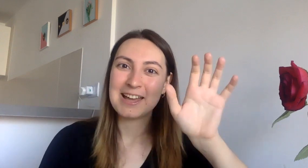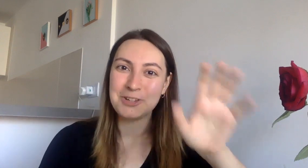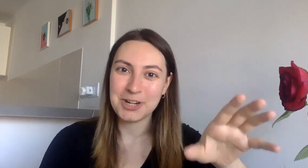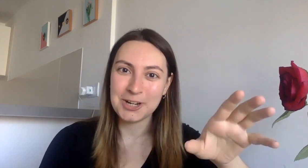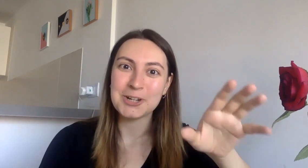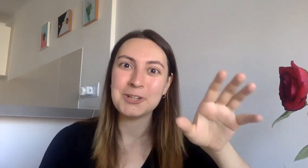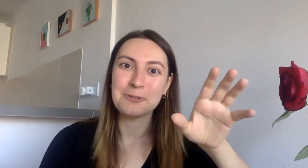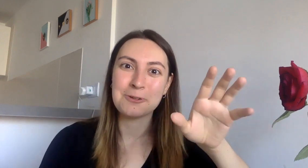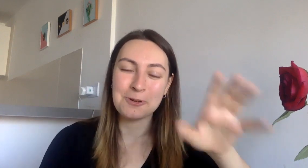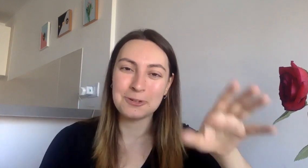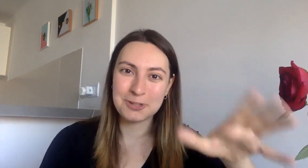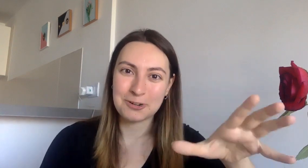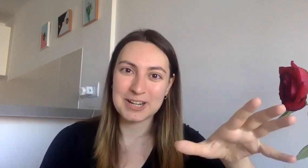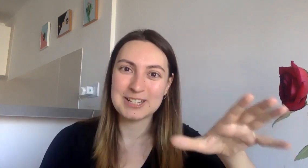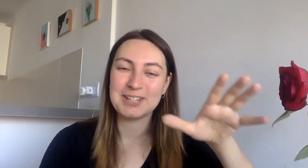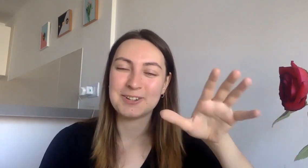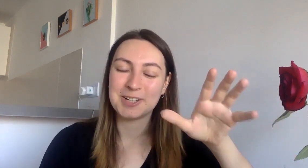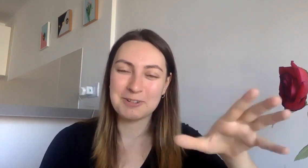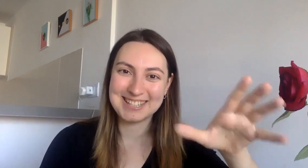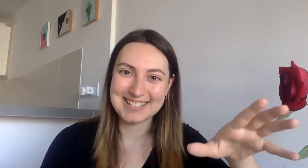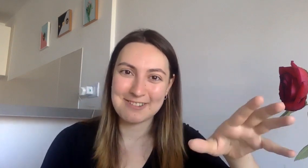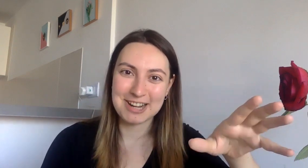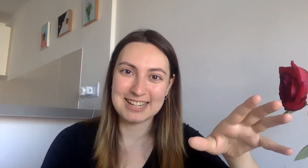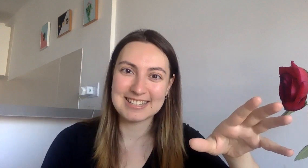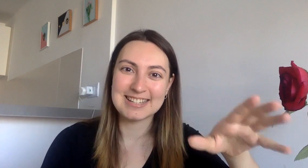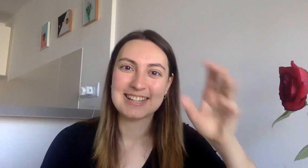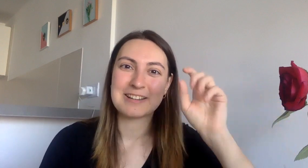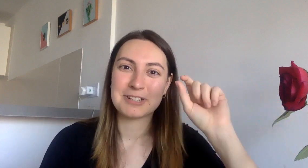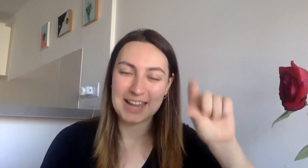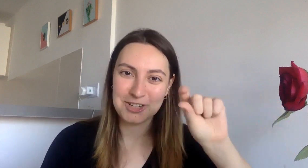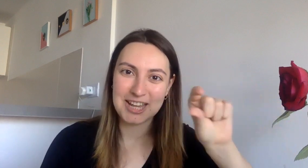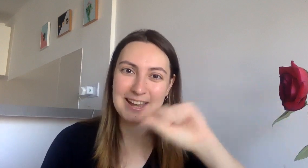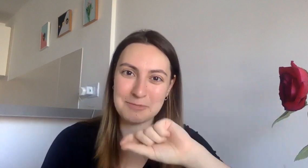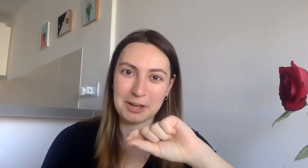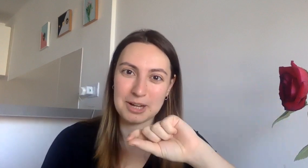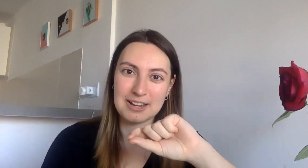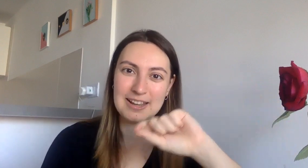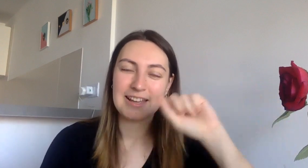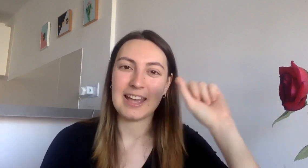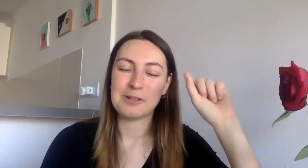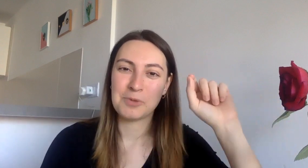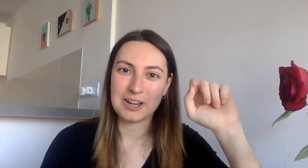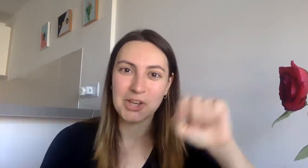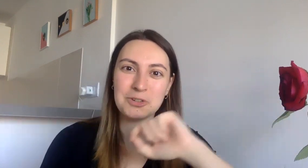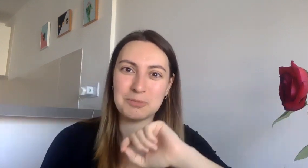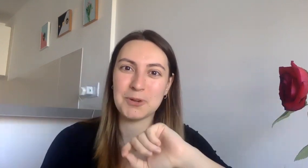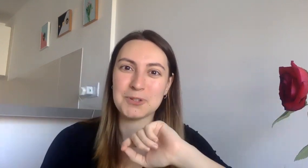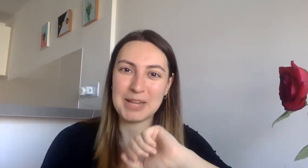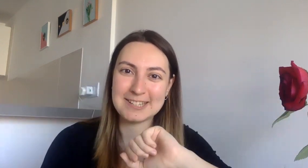share your own stories your linguistic discoveries your it's hashtag amalingua and we are going to post the best